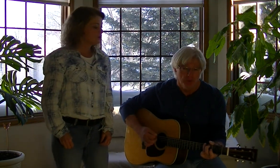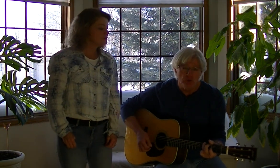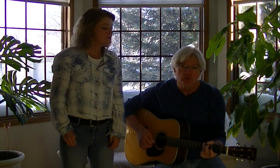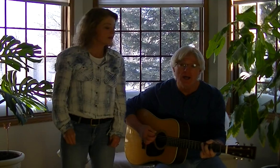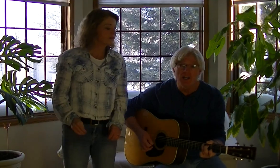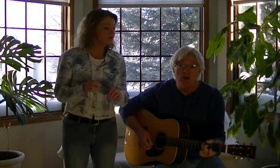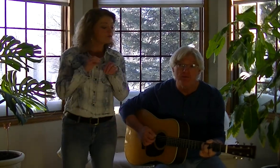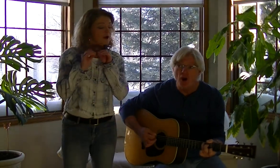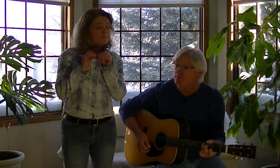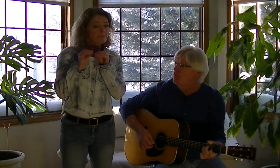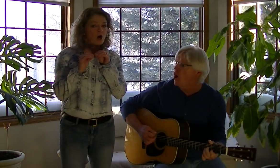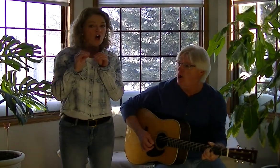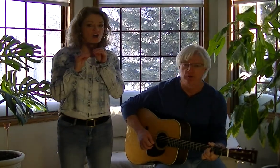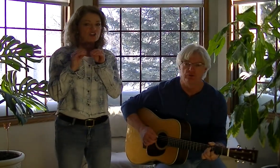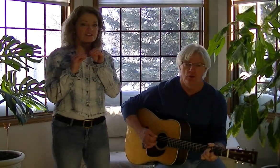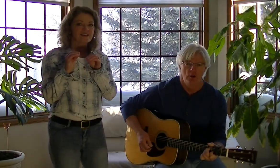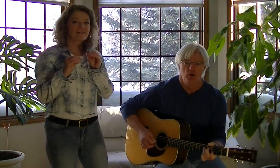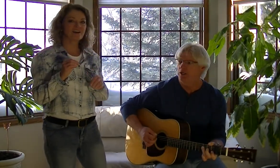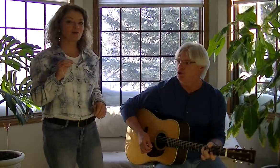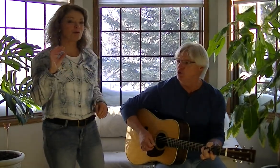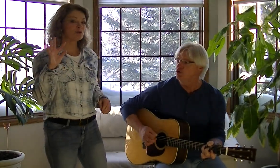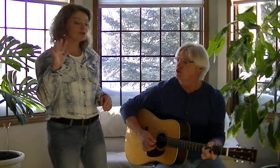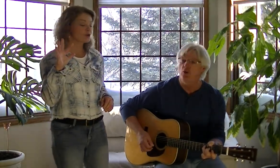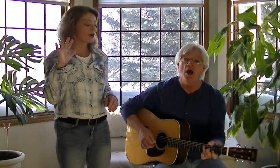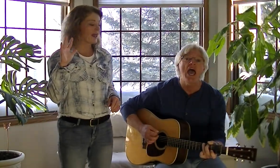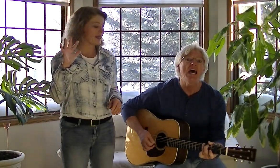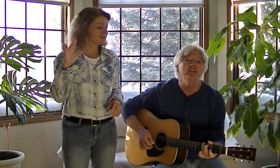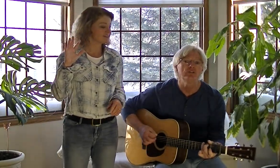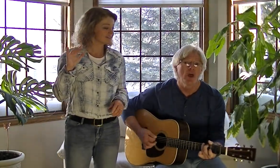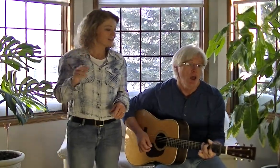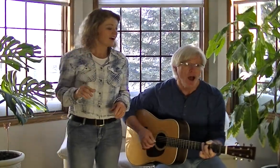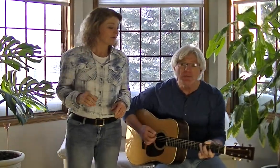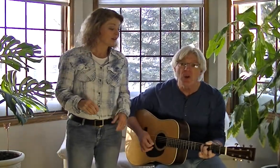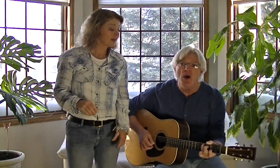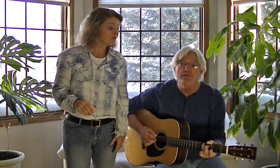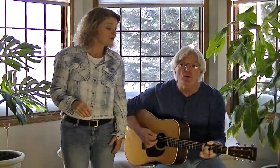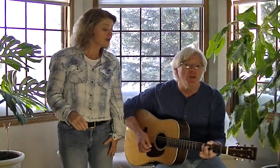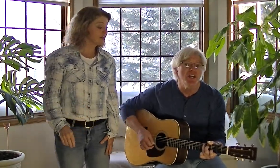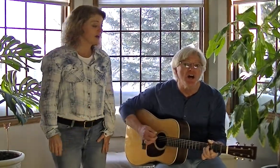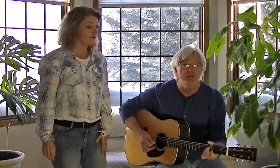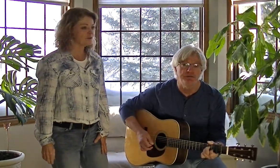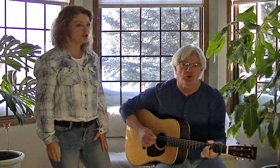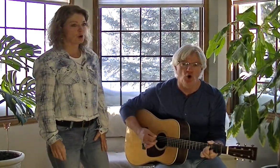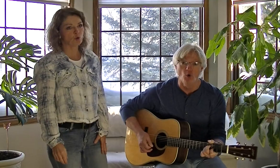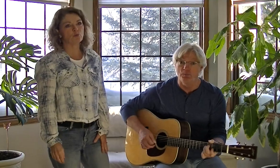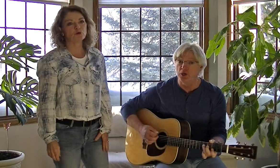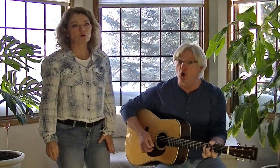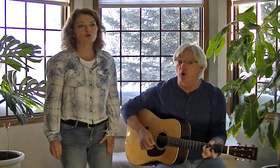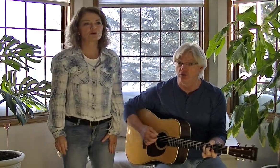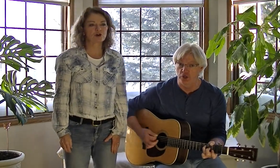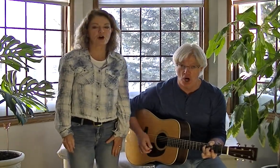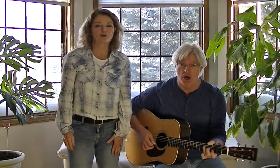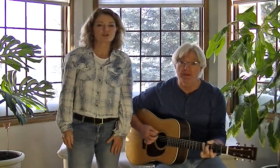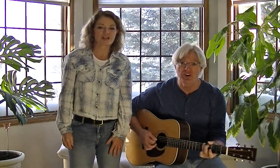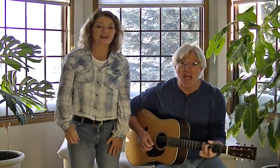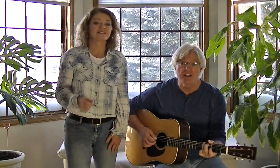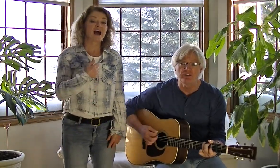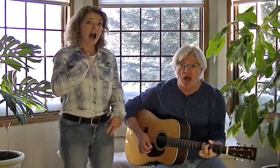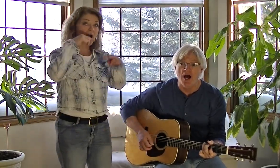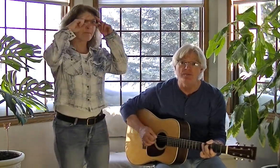Use my little front paws like you use your hands. I'm clever enough to open doors and garbage hands. I'm